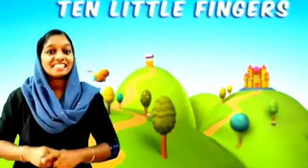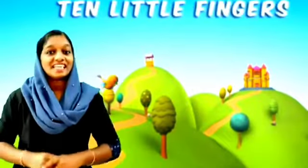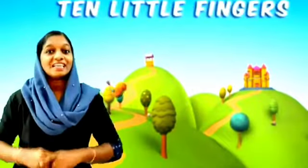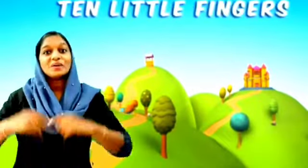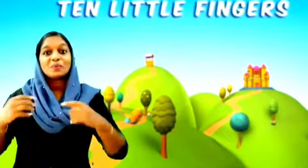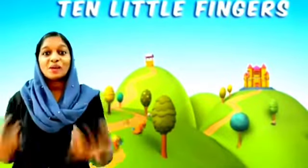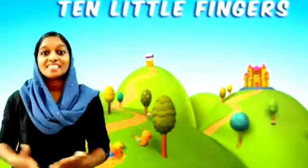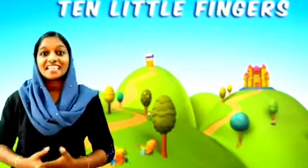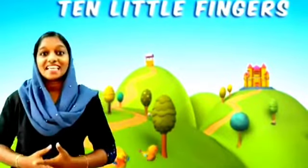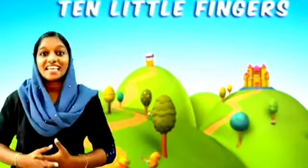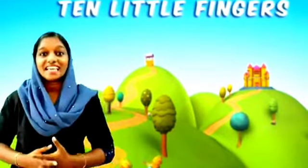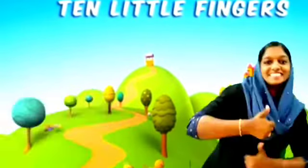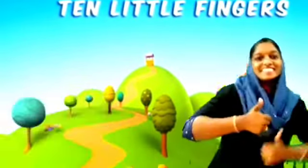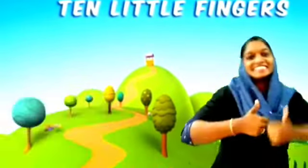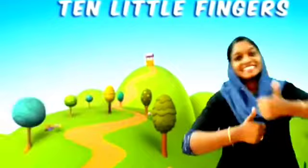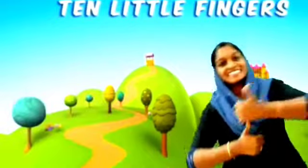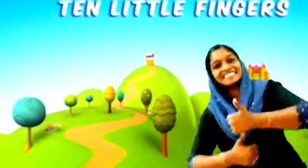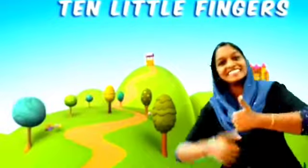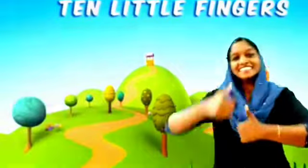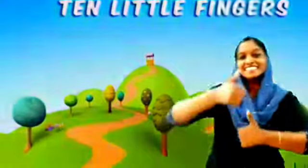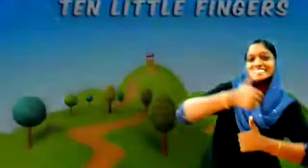so let's sing once again